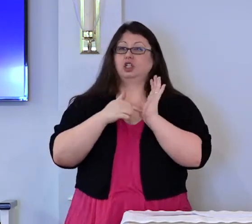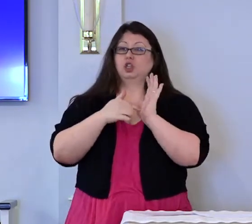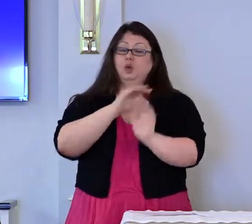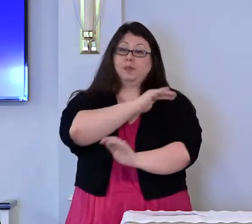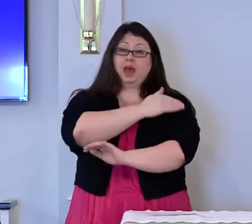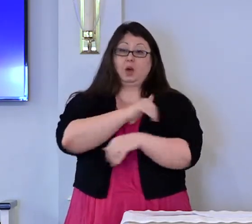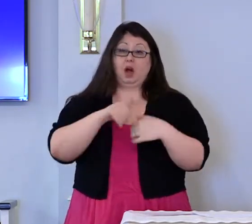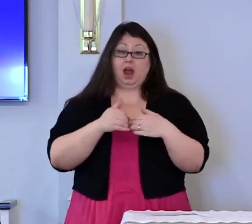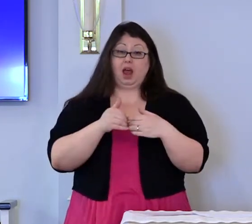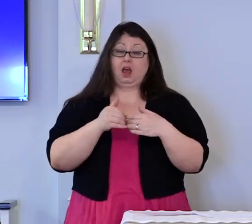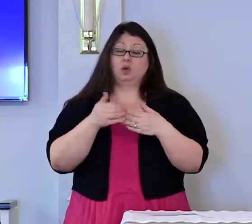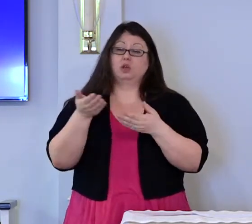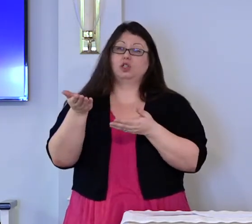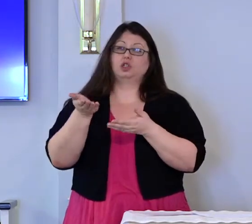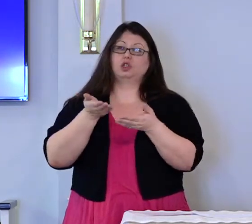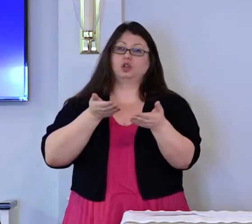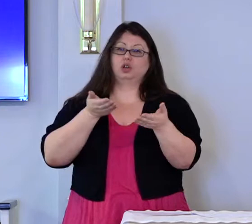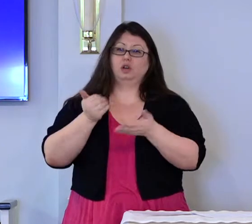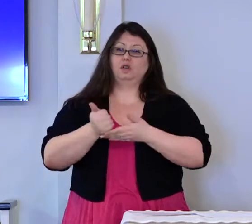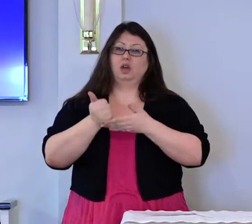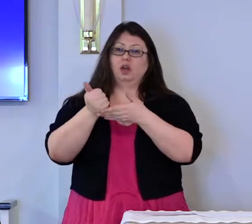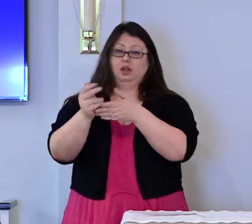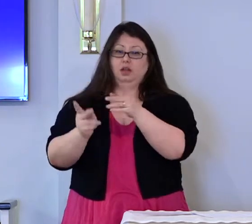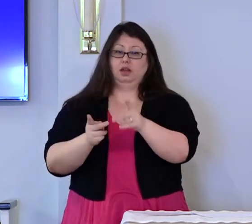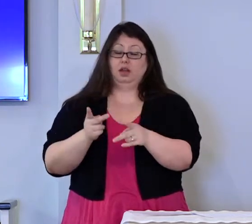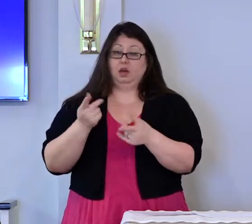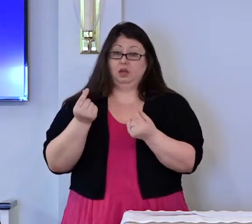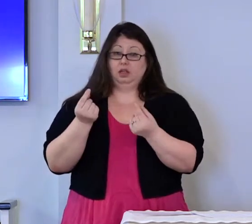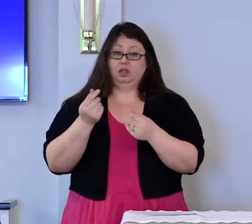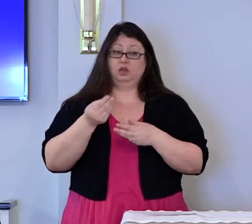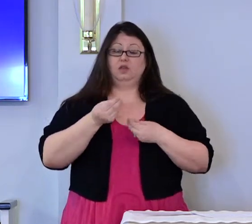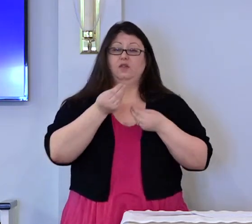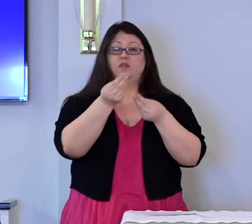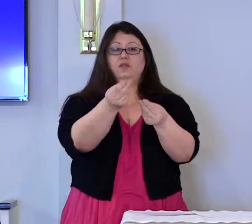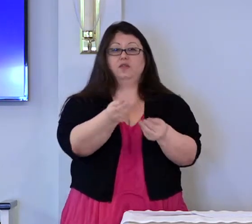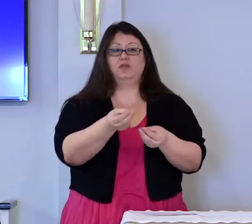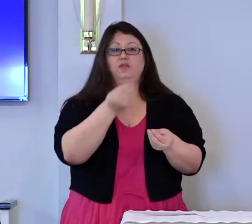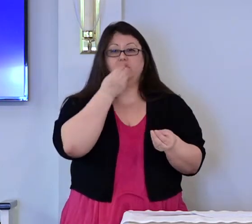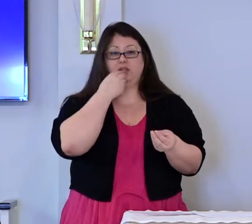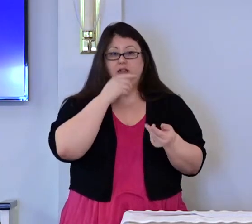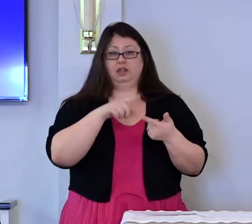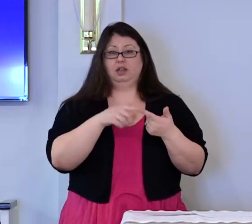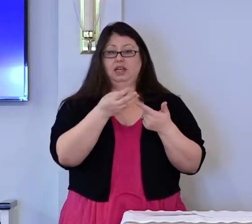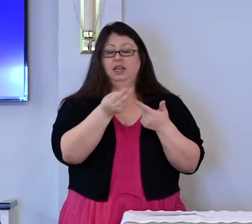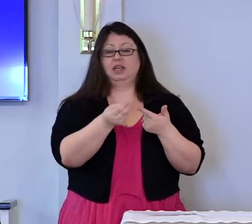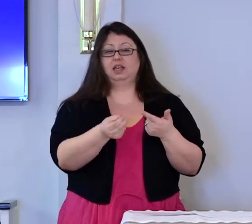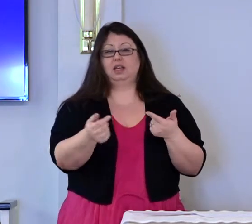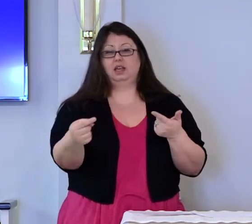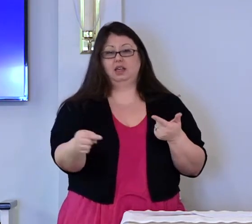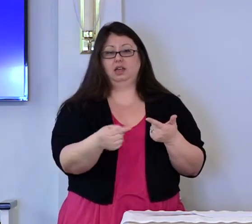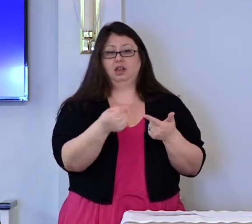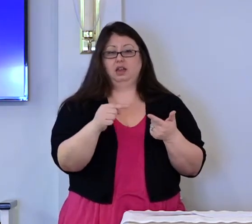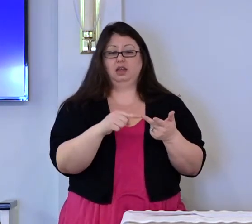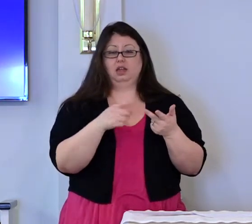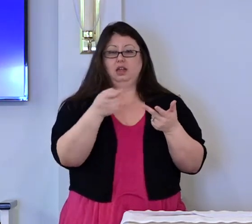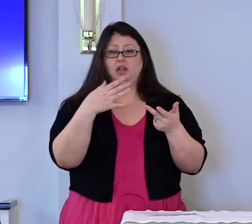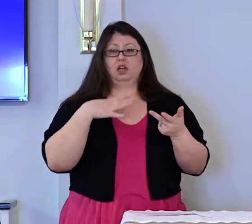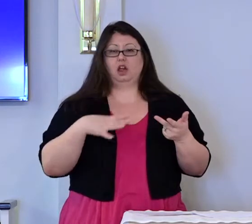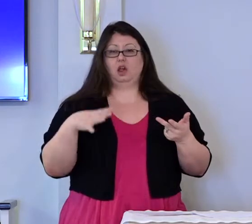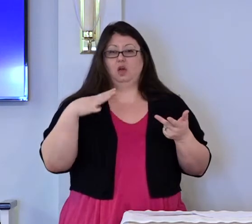power to serve others, to feed, to heal, to clothe,